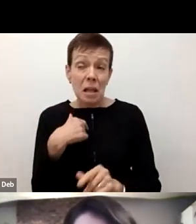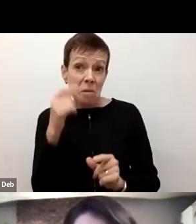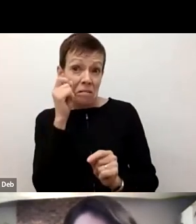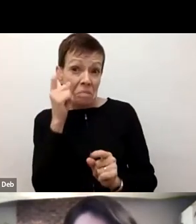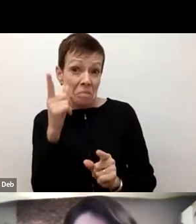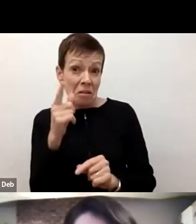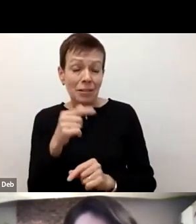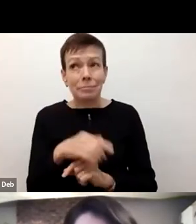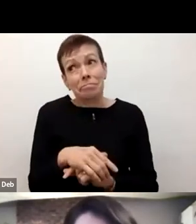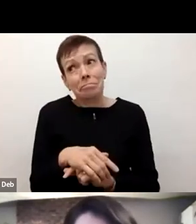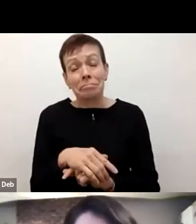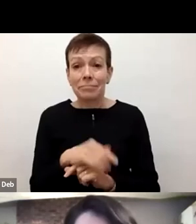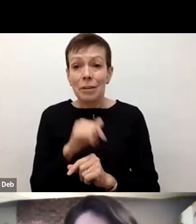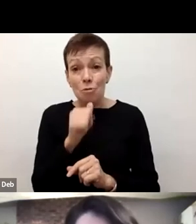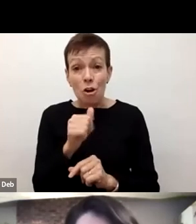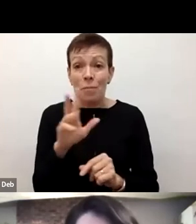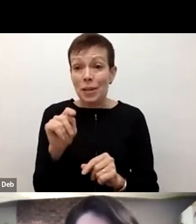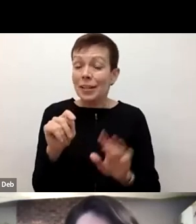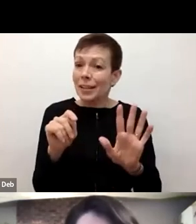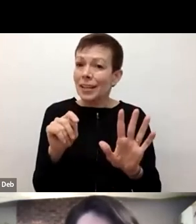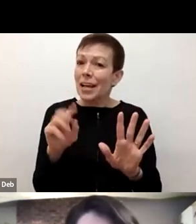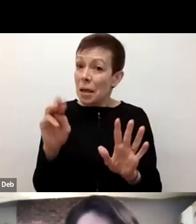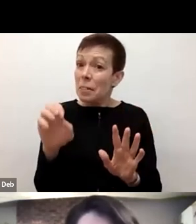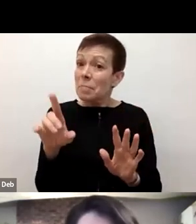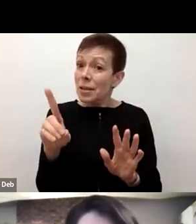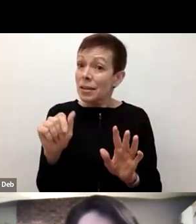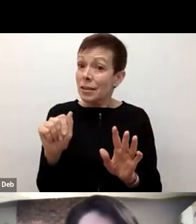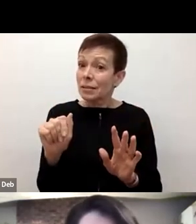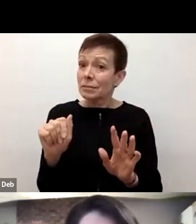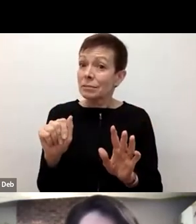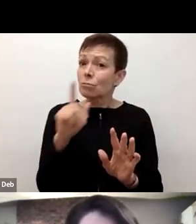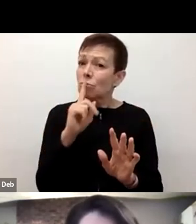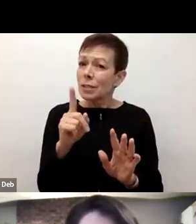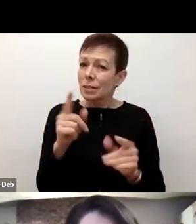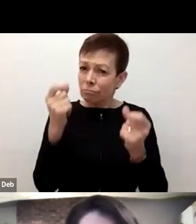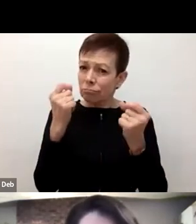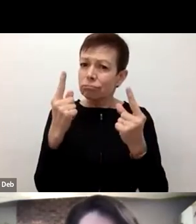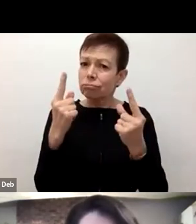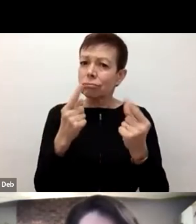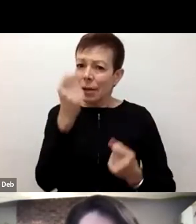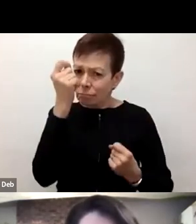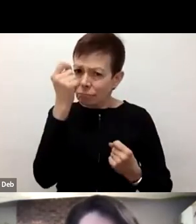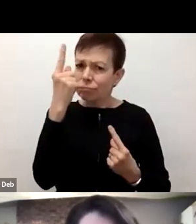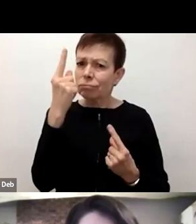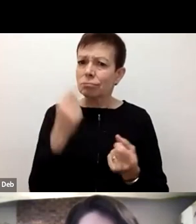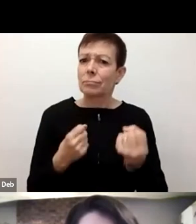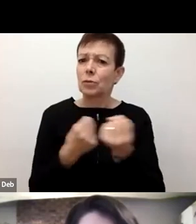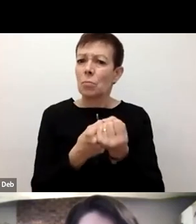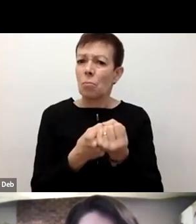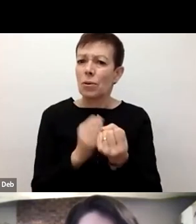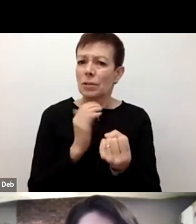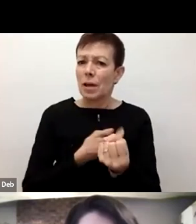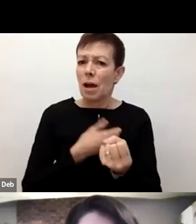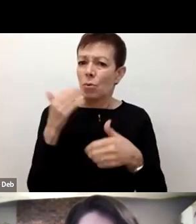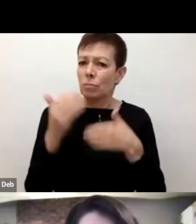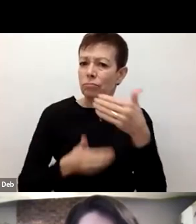I has been very sympathetic towards faith communities sponsoring refugees. So also build on that too. So if they're going